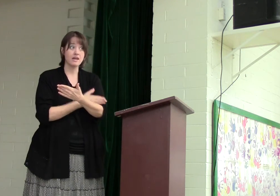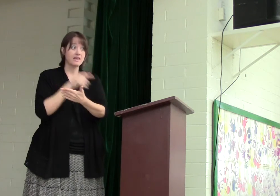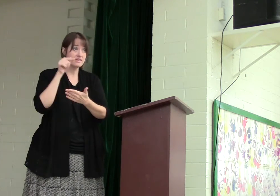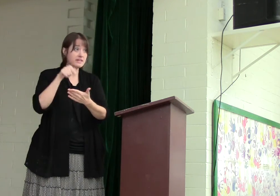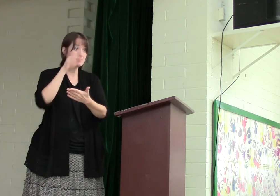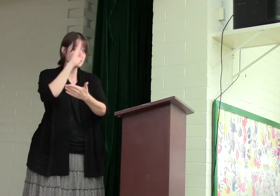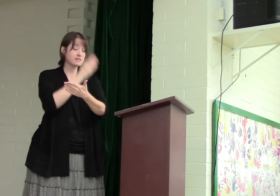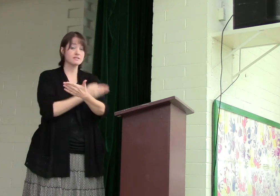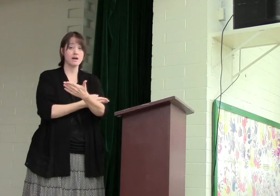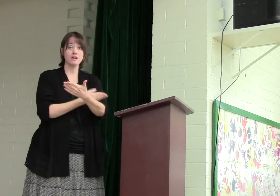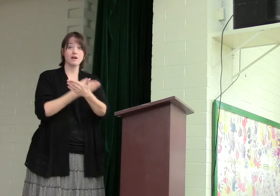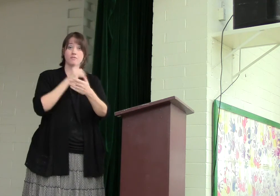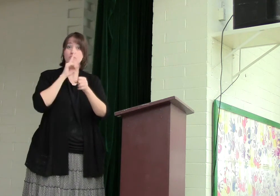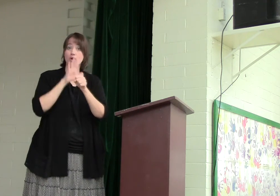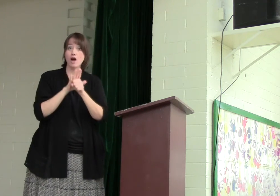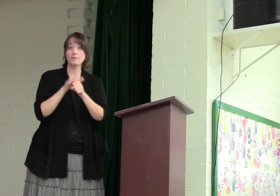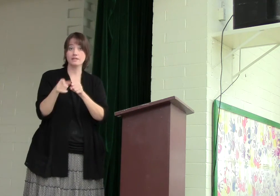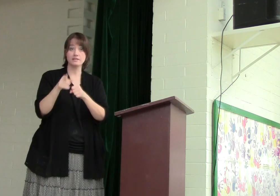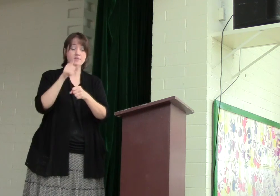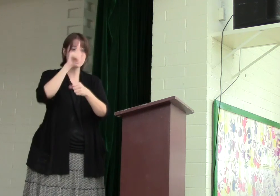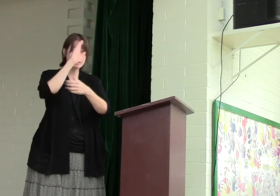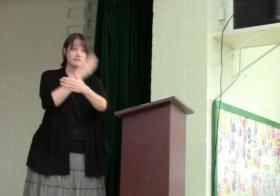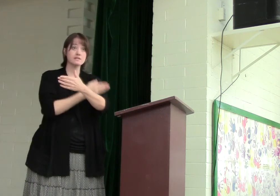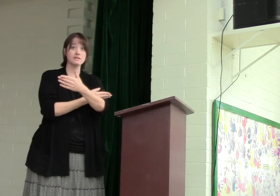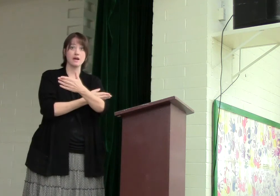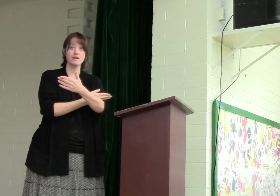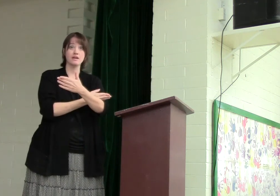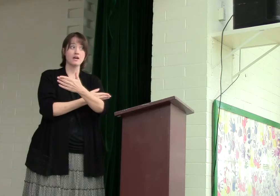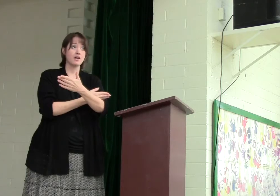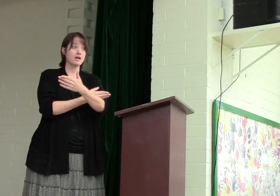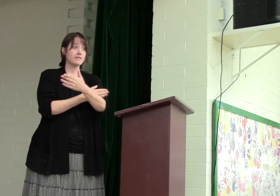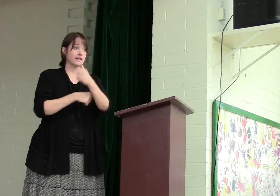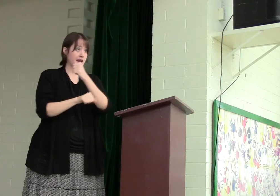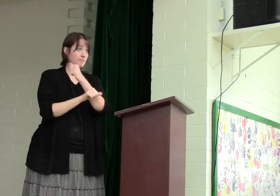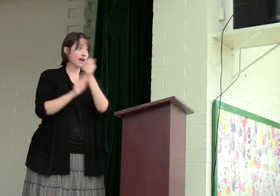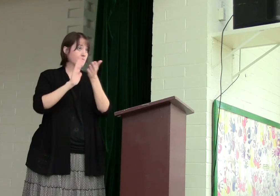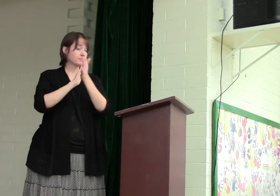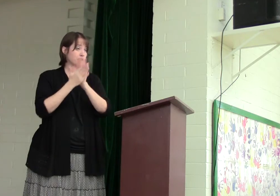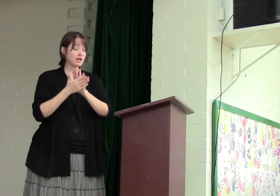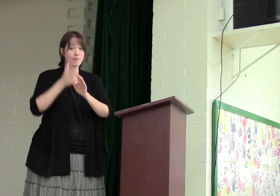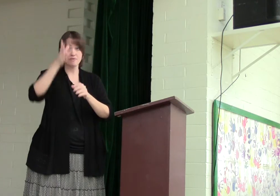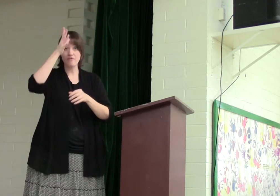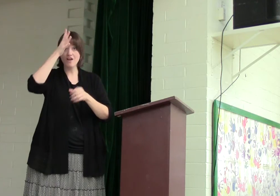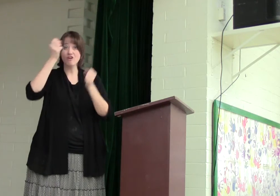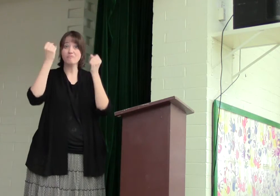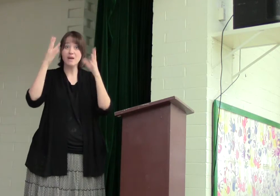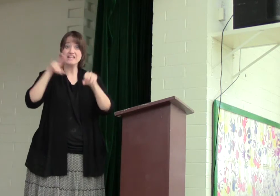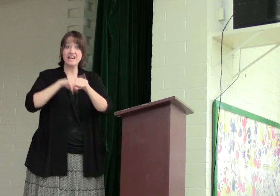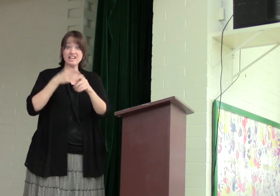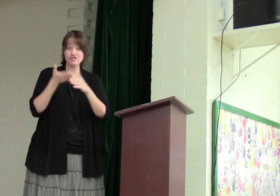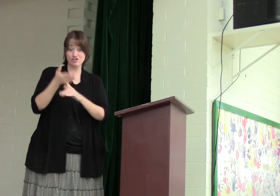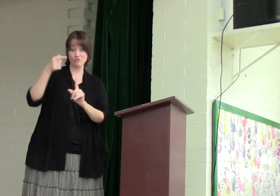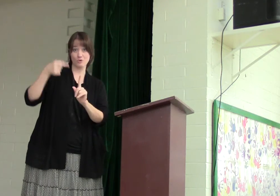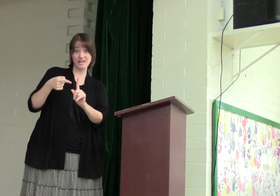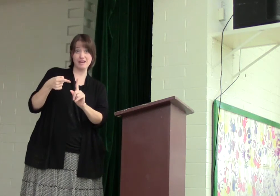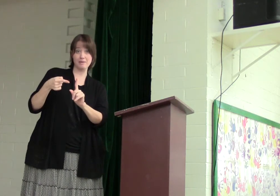This is the son of the promise. This is the son that Abraham's become a father of many nations through him.